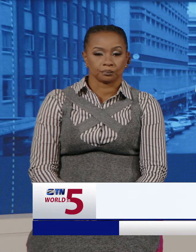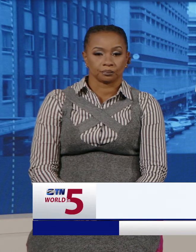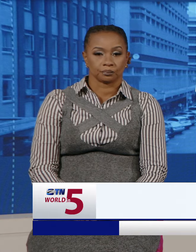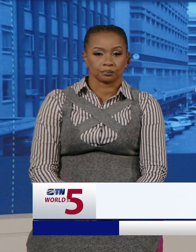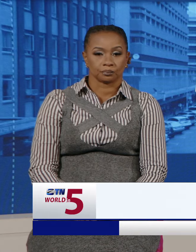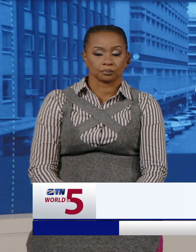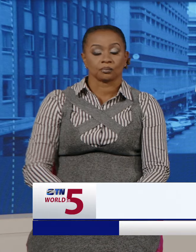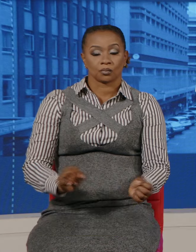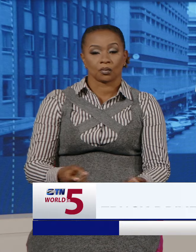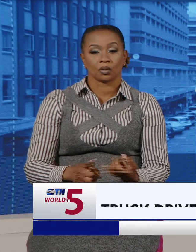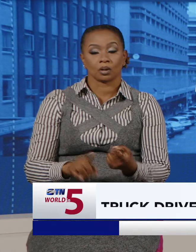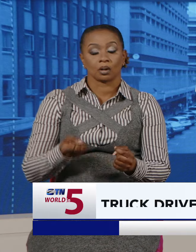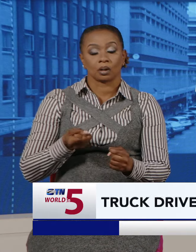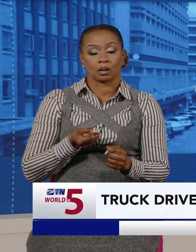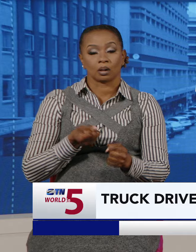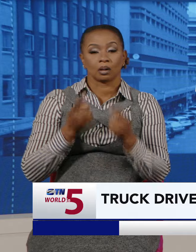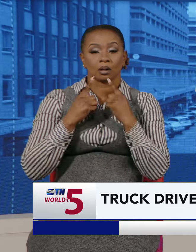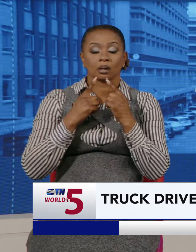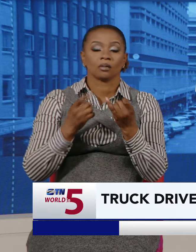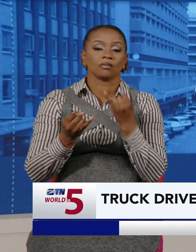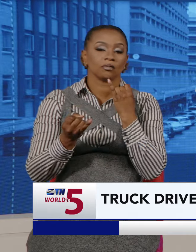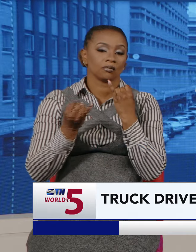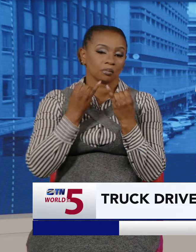Kimberley Chimbalanga gives us the latest from the courts.